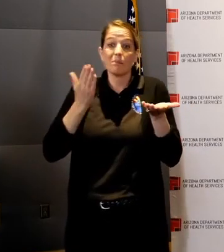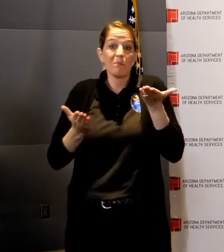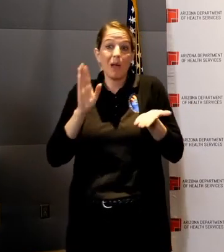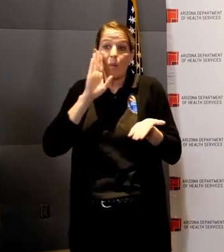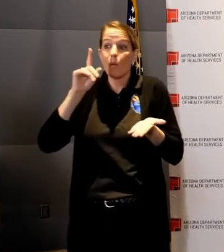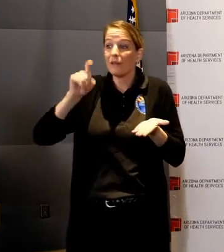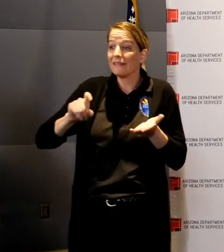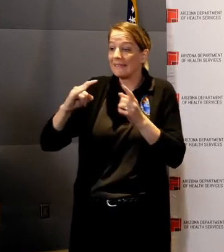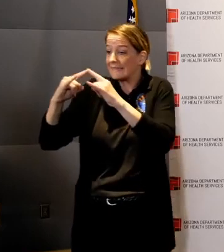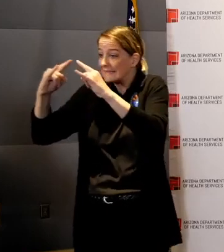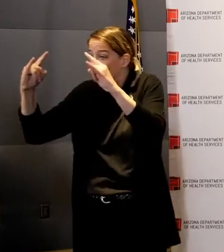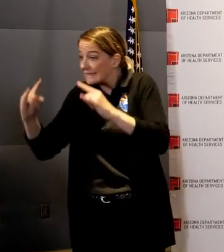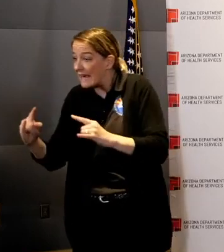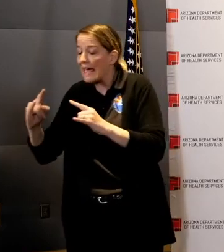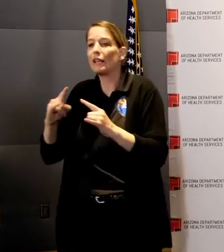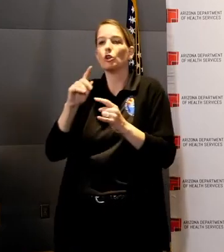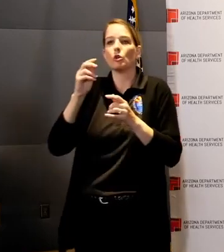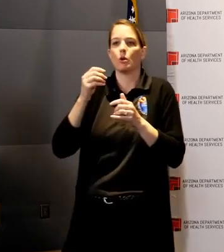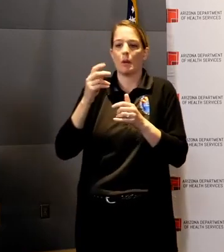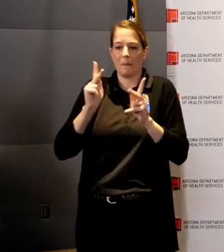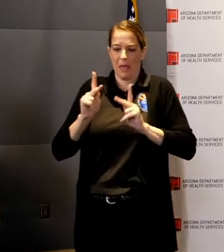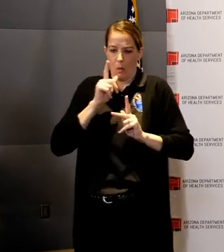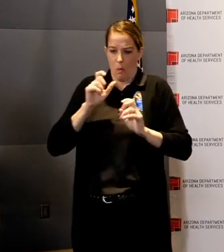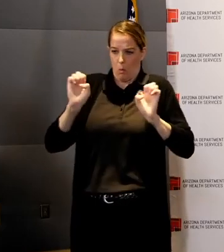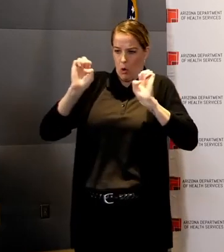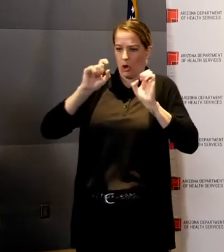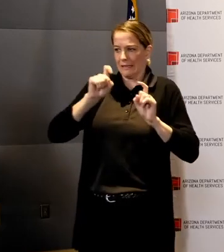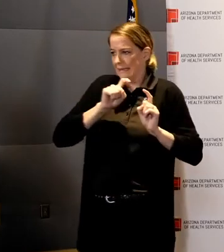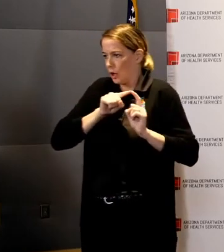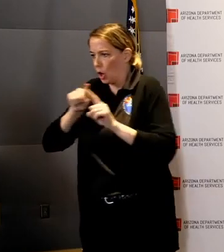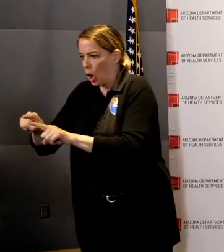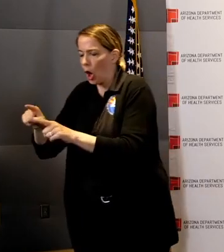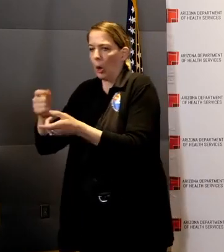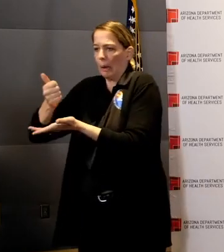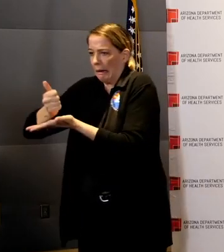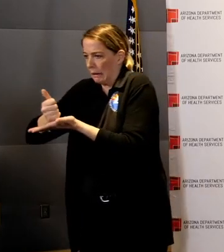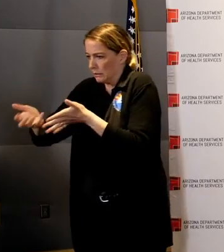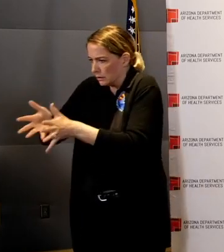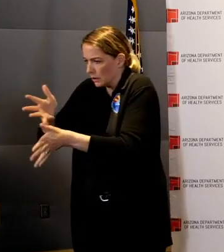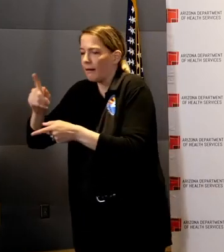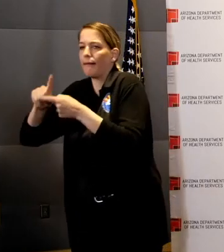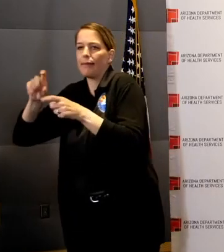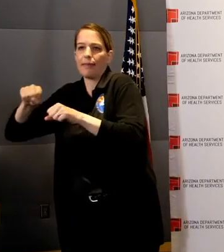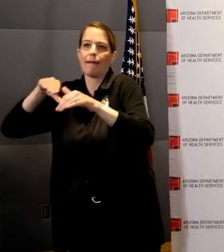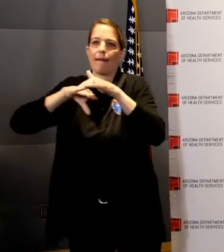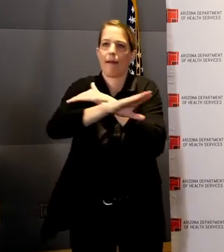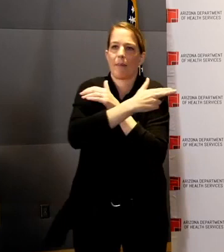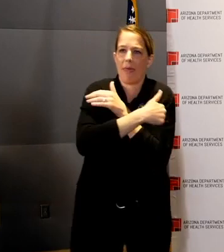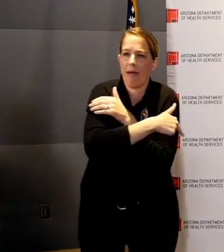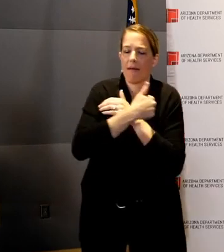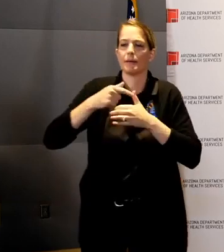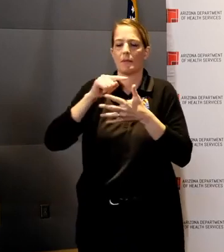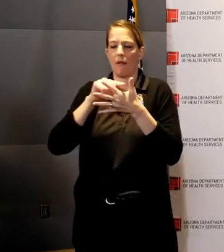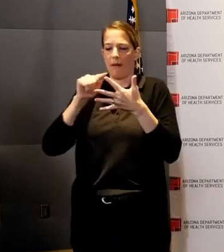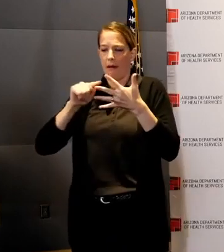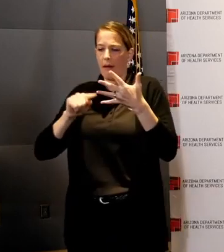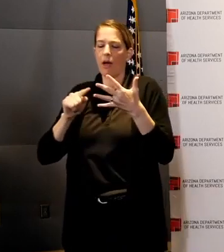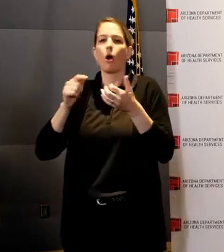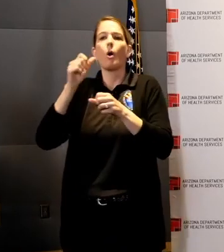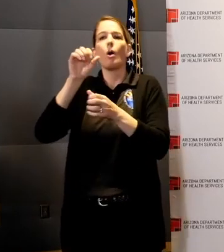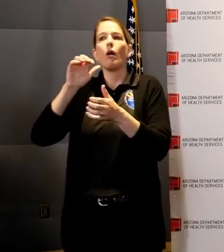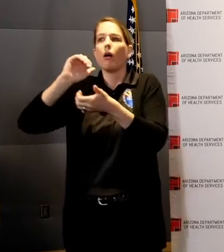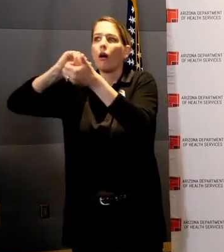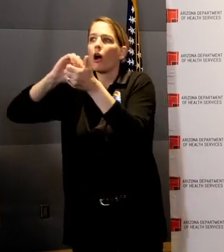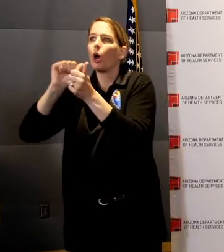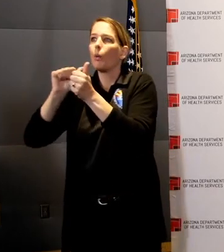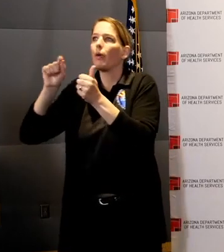utilizing hospital rooms, recovery areas, and other unused portions of hospitals to provide additional beds, and working